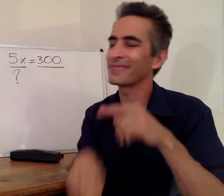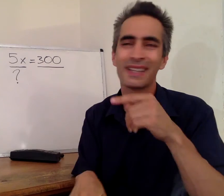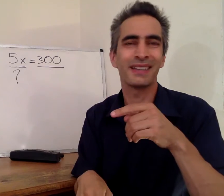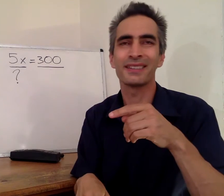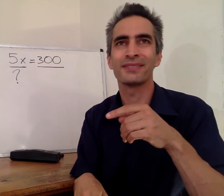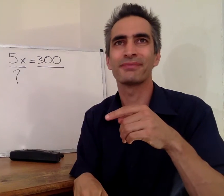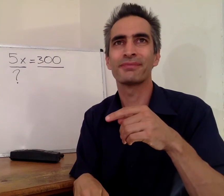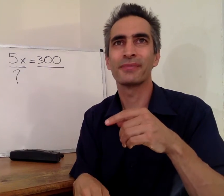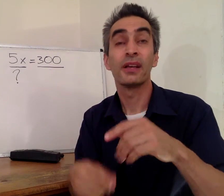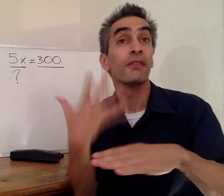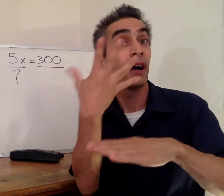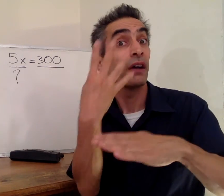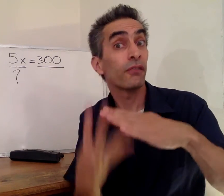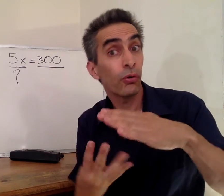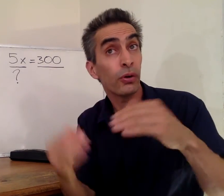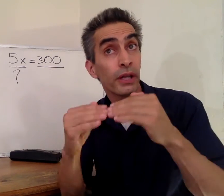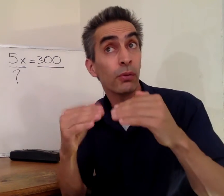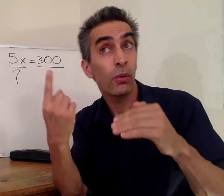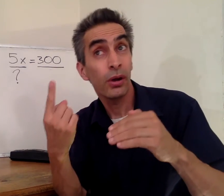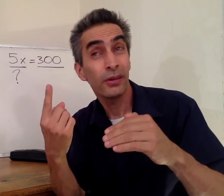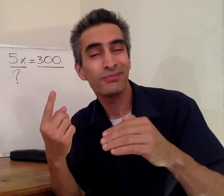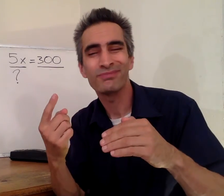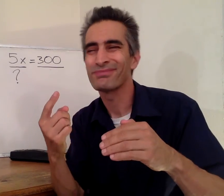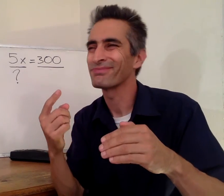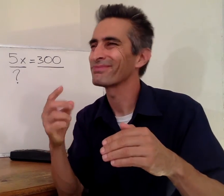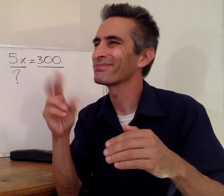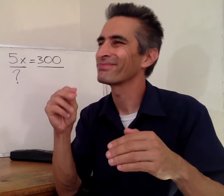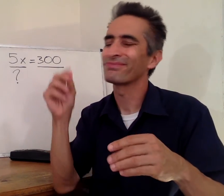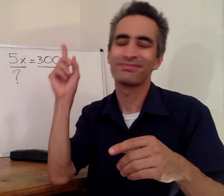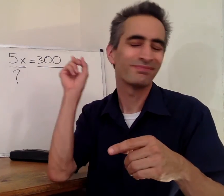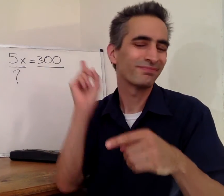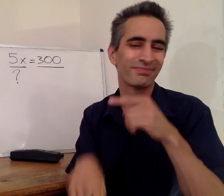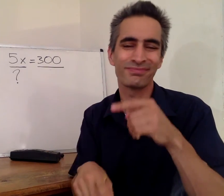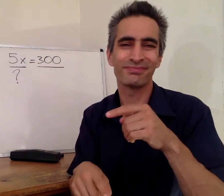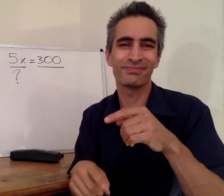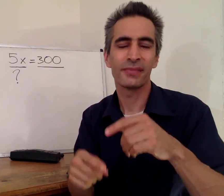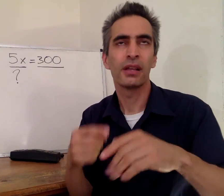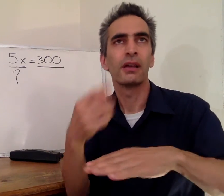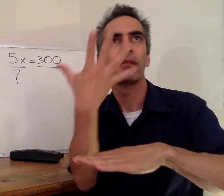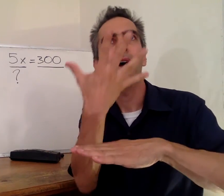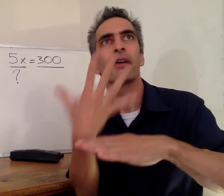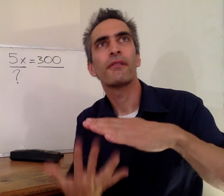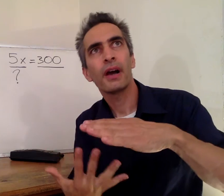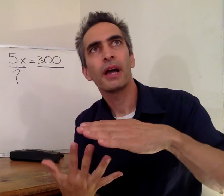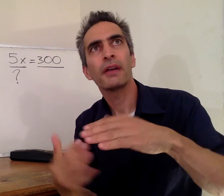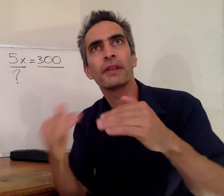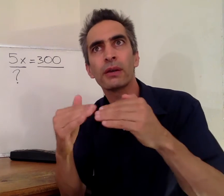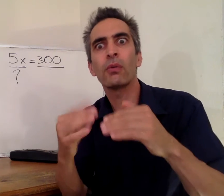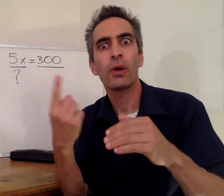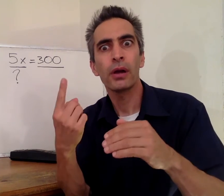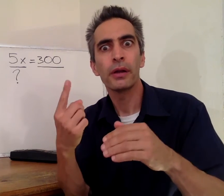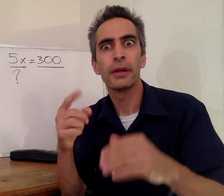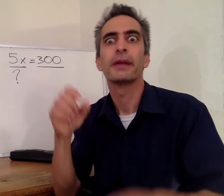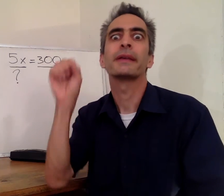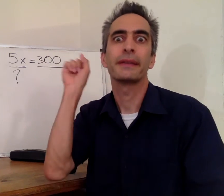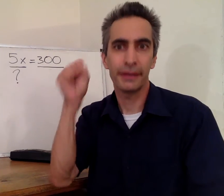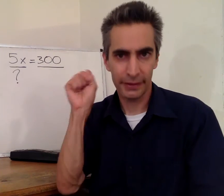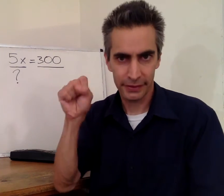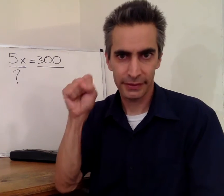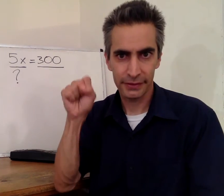No. We can't use that. 5 over 4, does that equal 1? No. We can't use that one either. 5 over 5 equals 1?